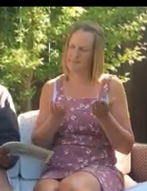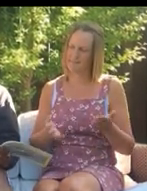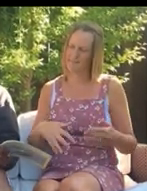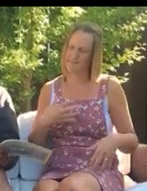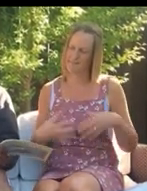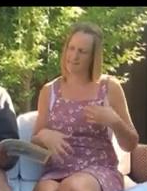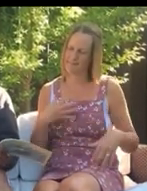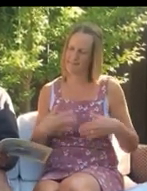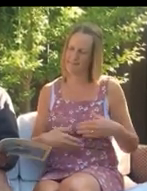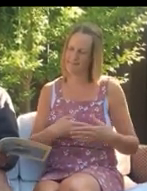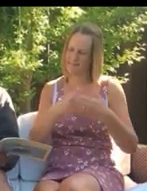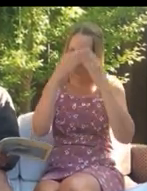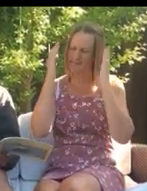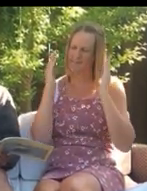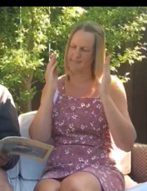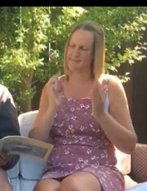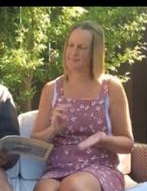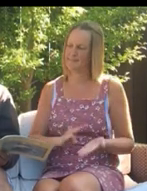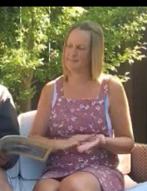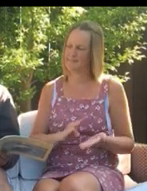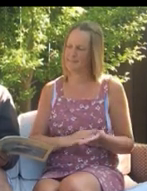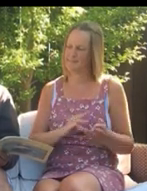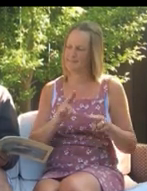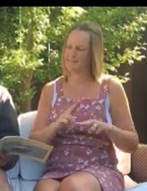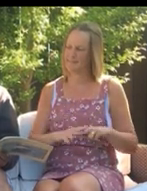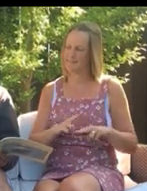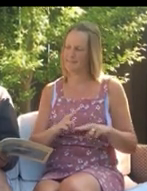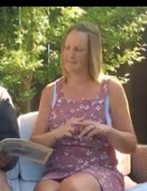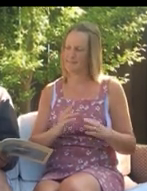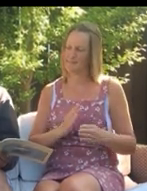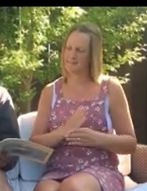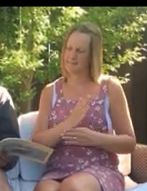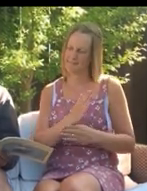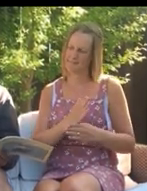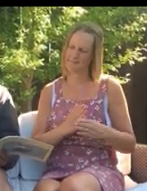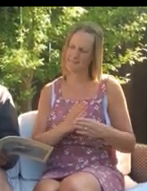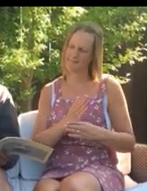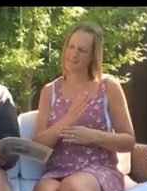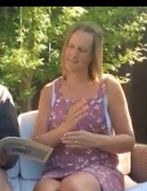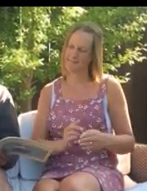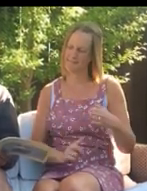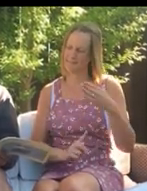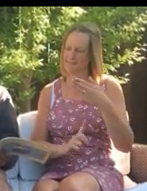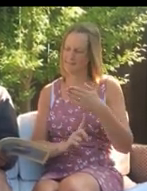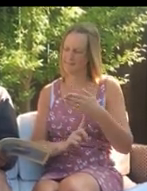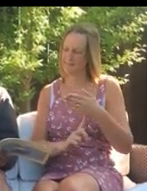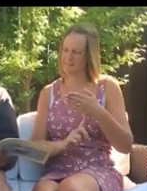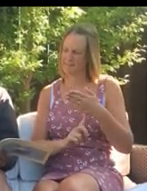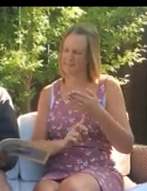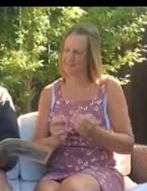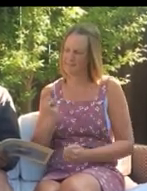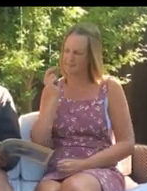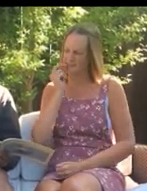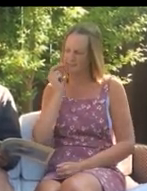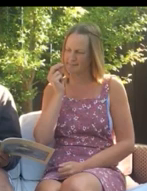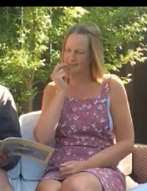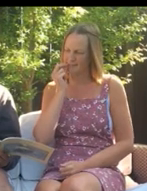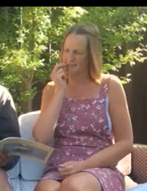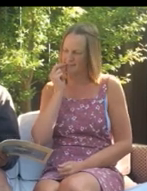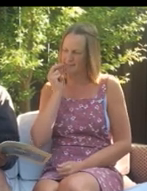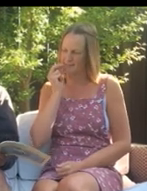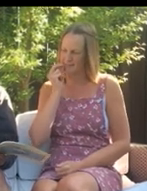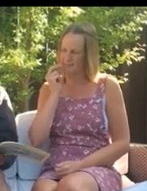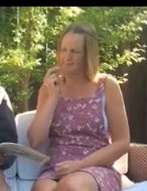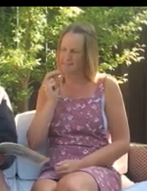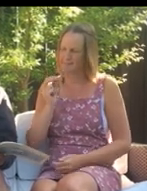Today will be a thrilling day. His mum and dad have work to do. And so while Timmy eats his oats,